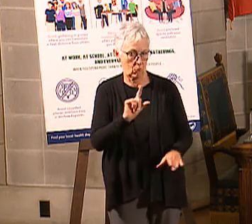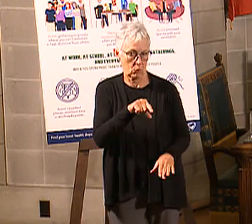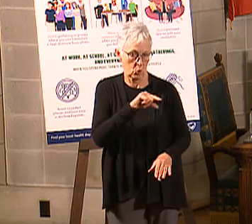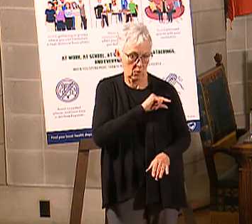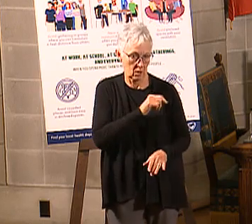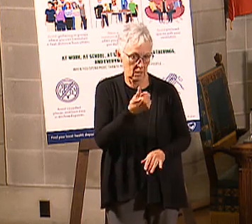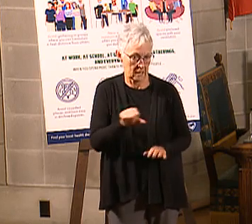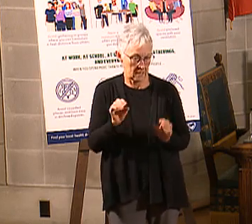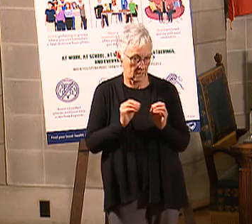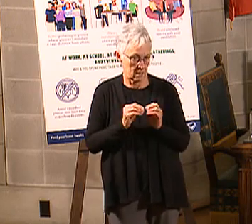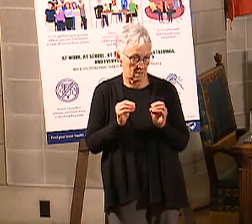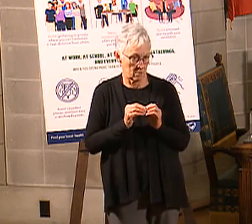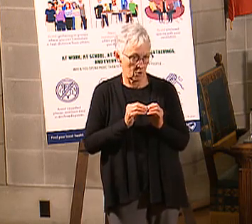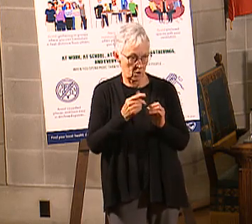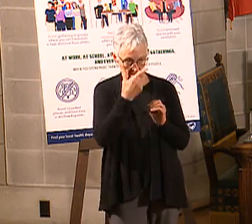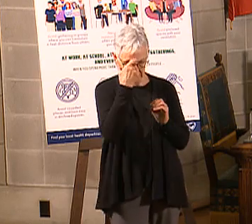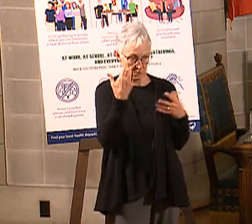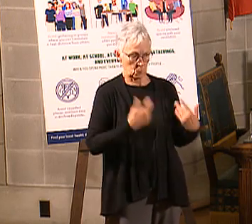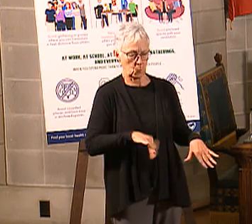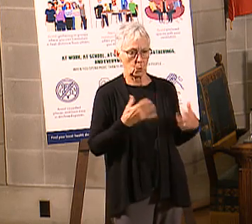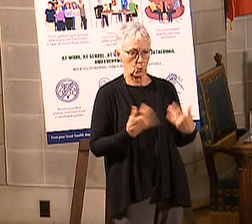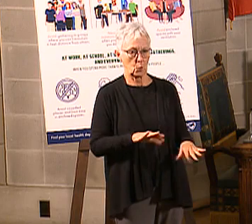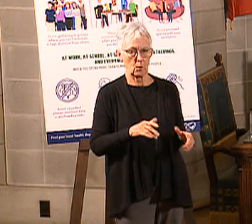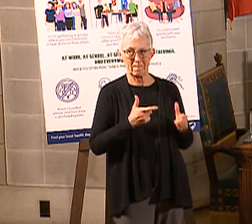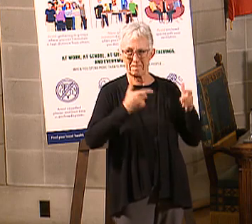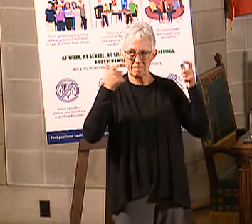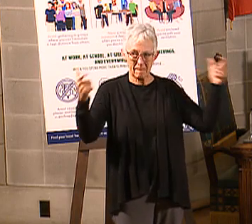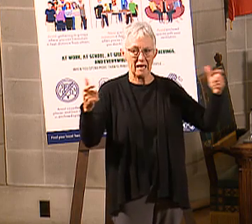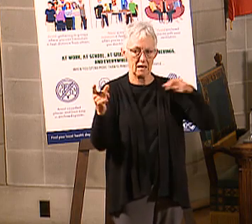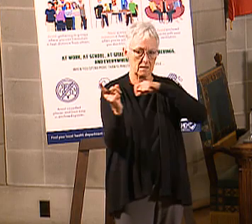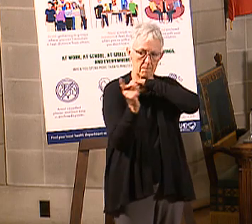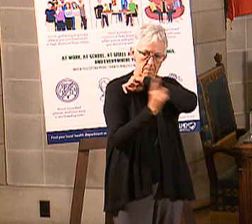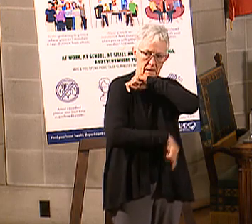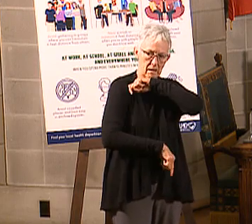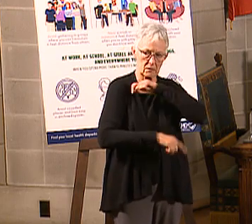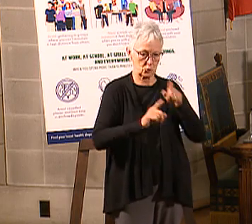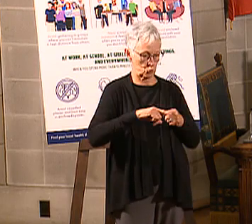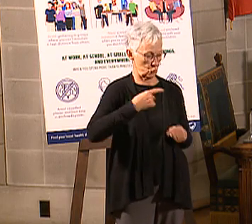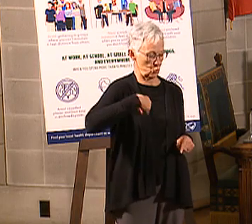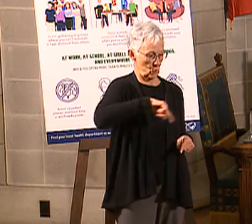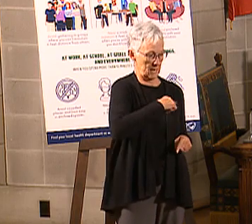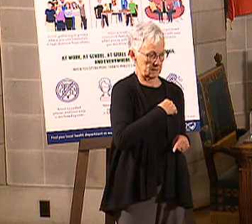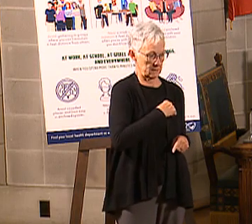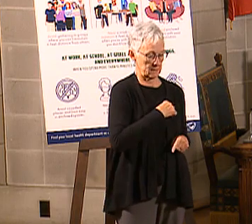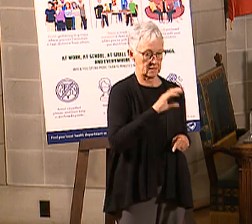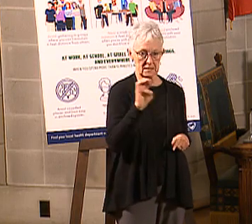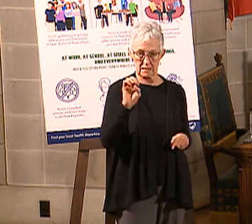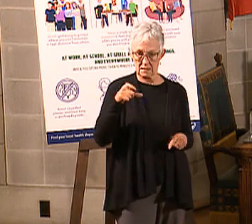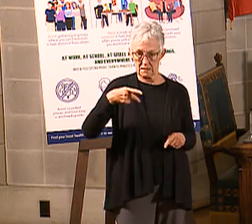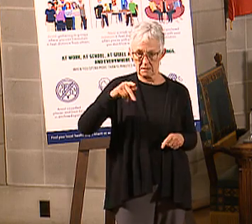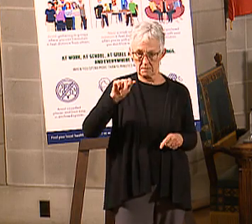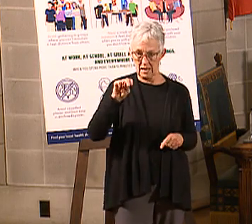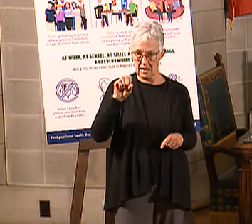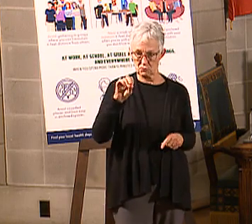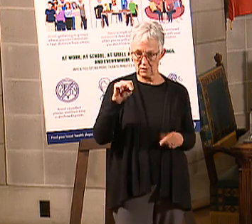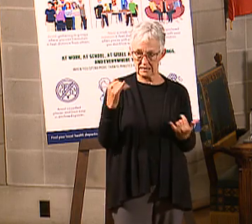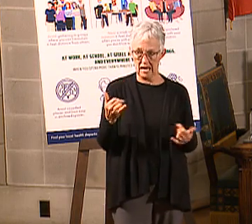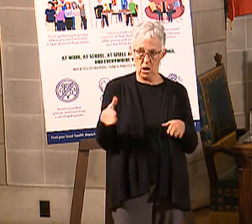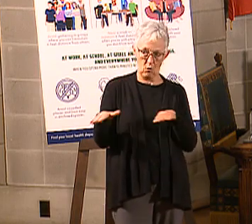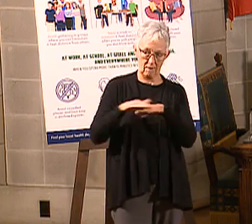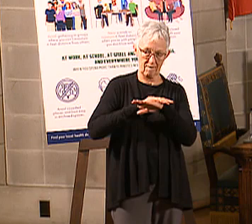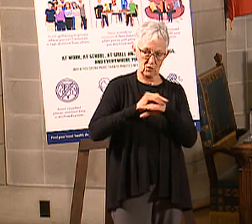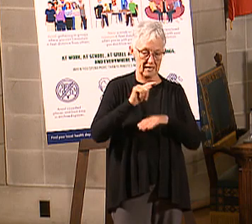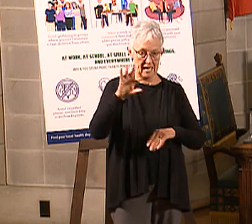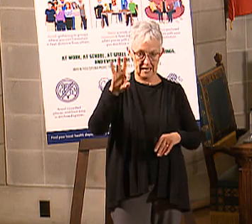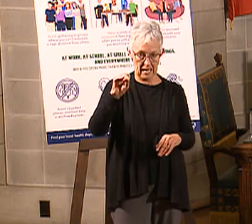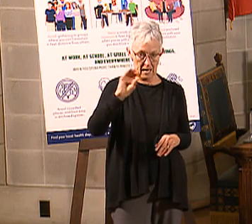financial penalty to the federal government. Because expansion is currently covered at 90% federal tax money. If we